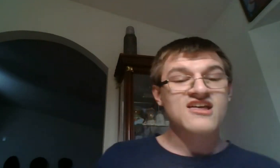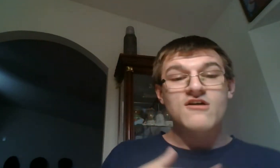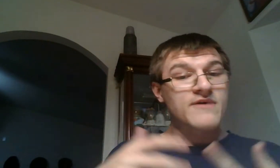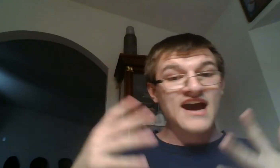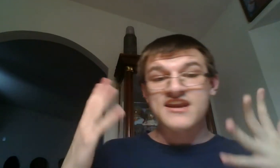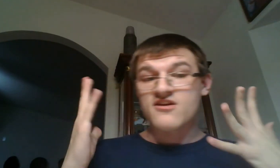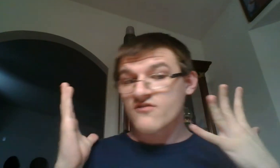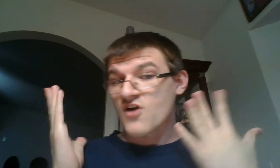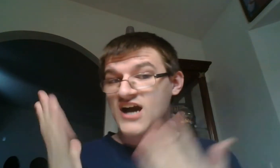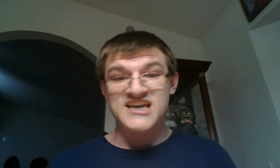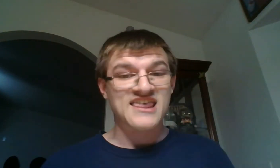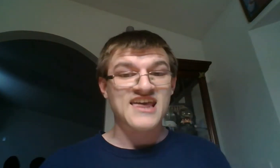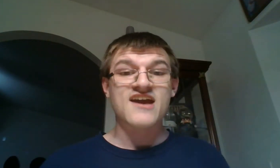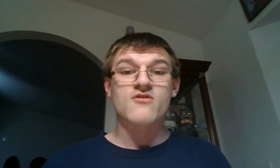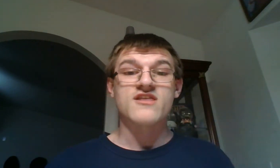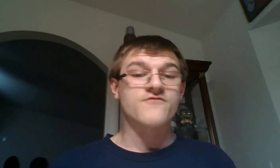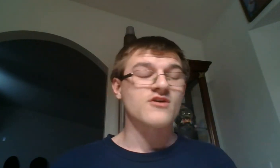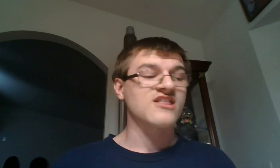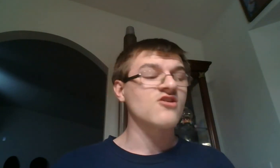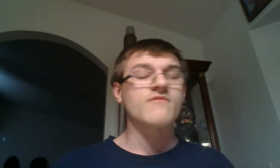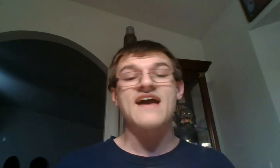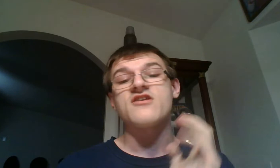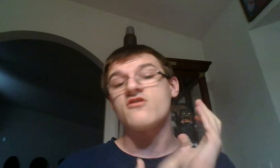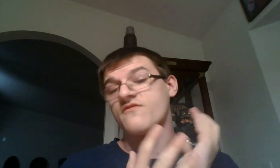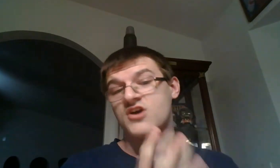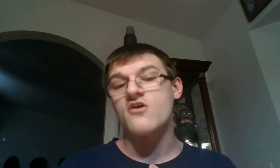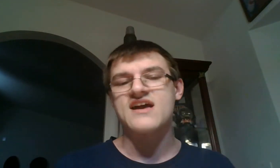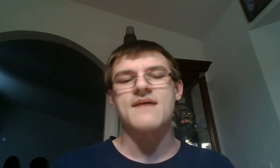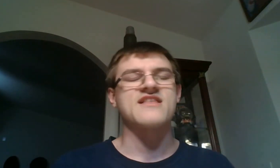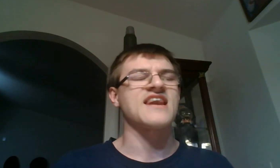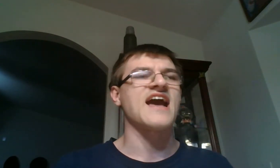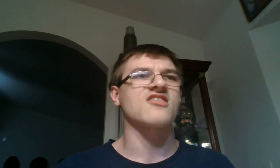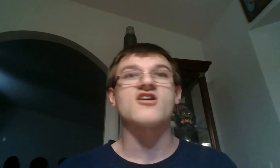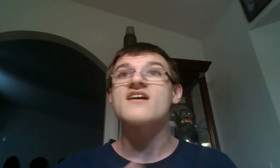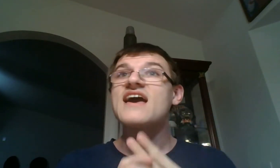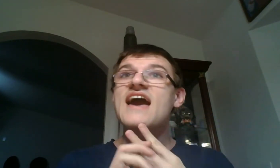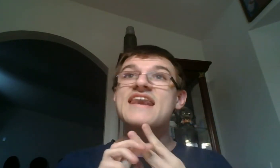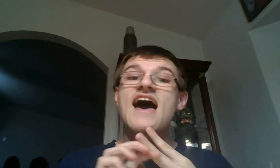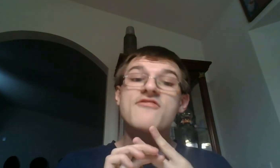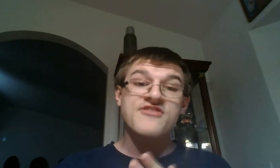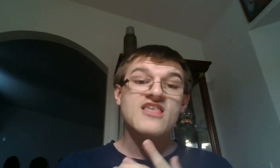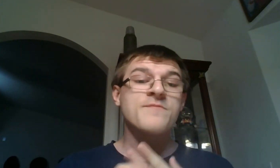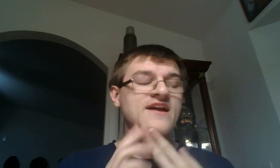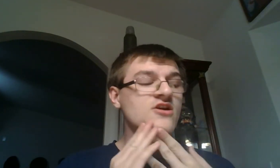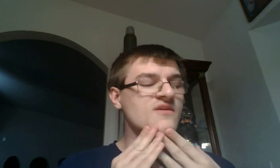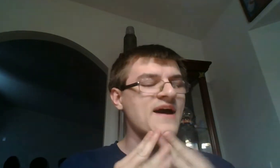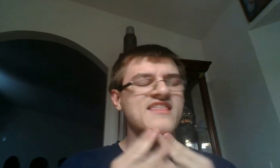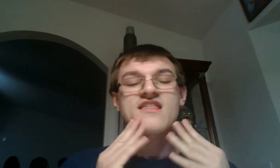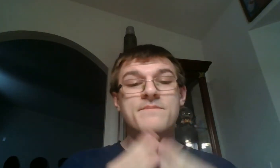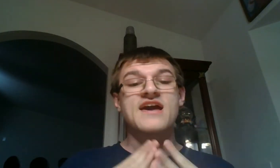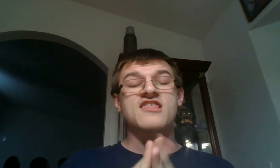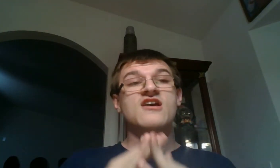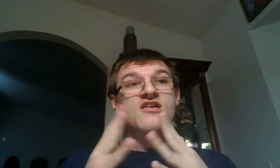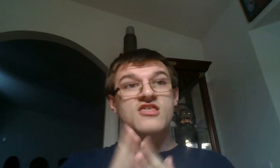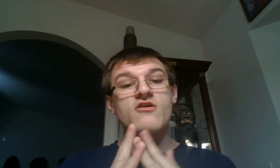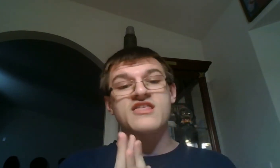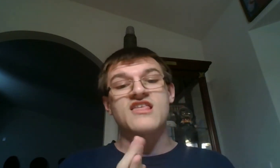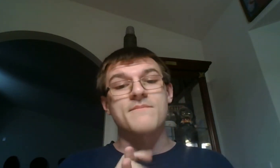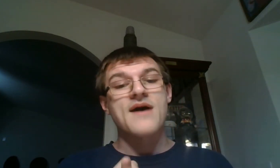we had the news of Ross Chassain going to the 42. We had the news of CODA coming to NASCAR and now this big news of Posse, the biggest silly season bomb